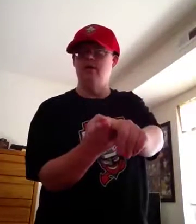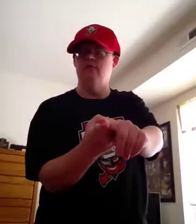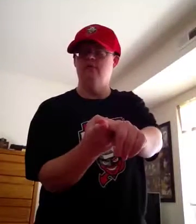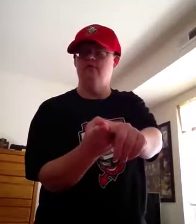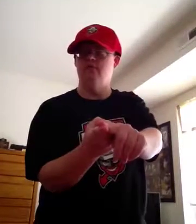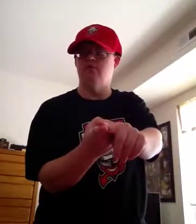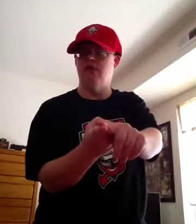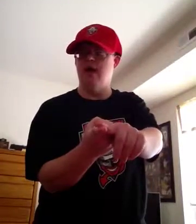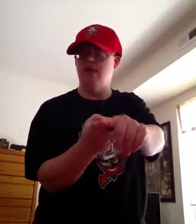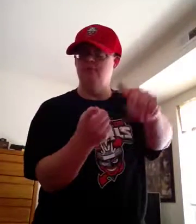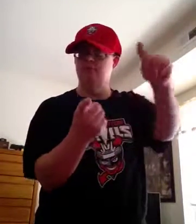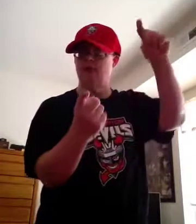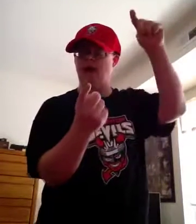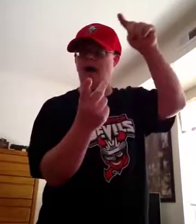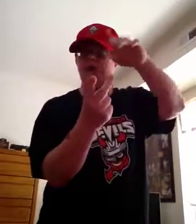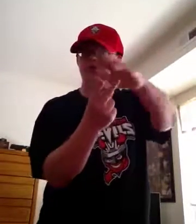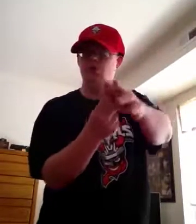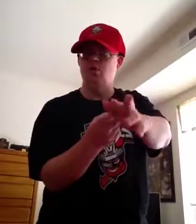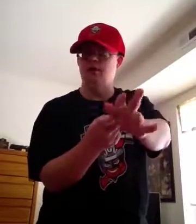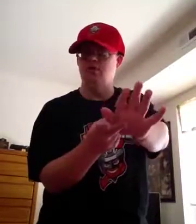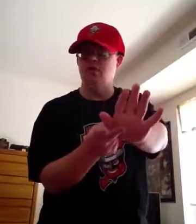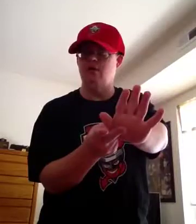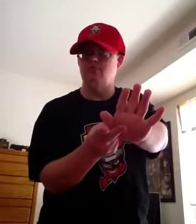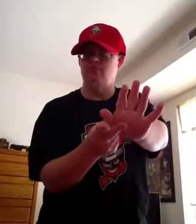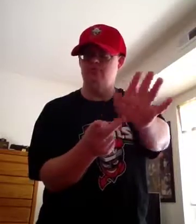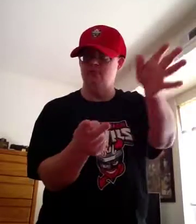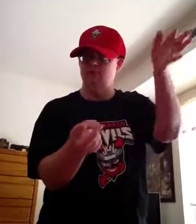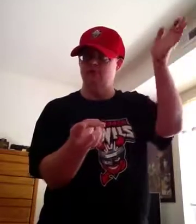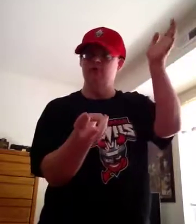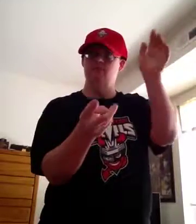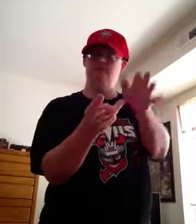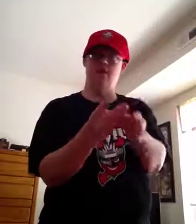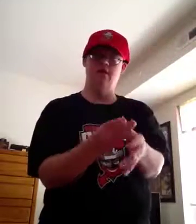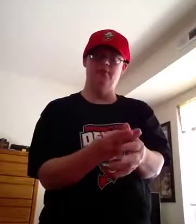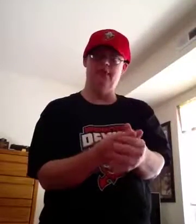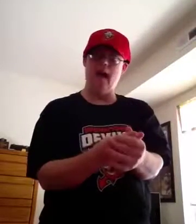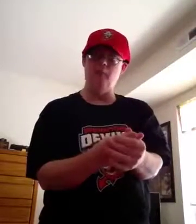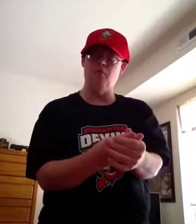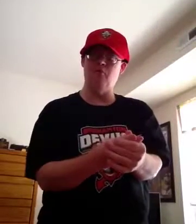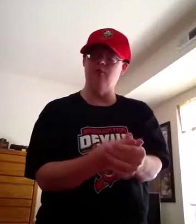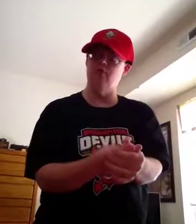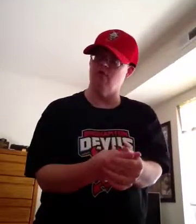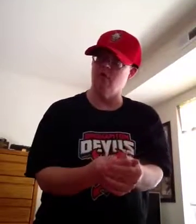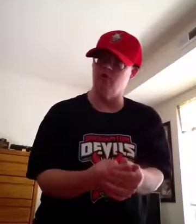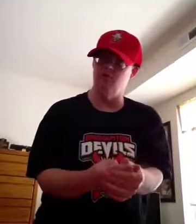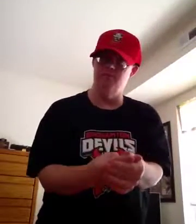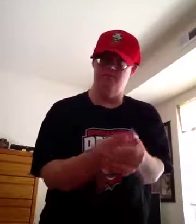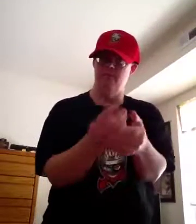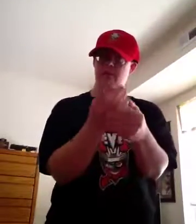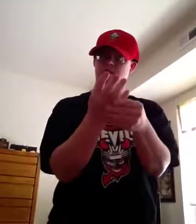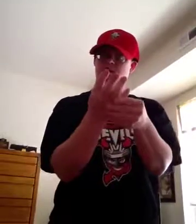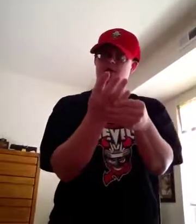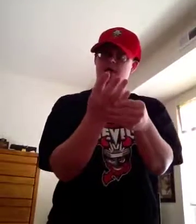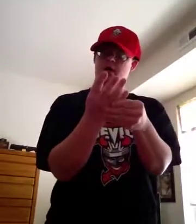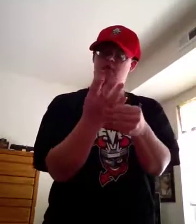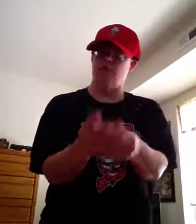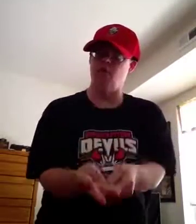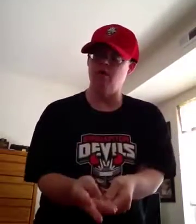for the first time. I enjoyed myself. The atmosphere was awesome. Forward,